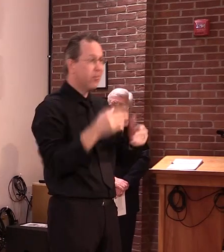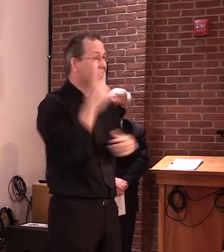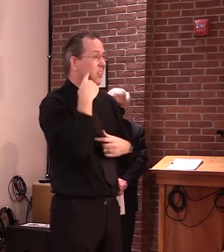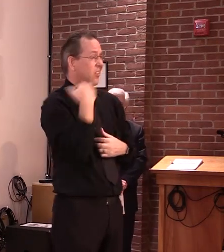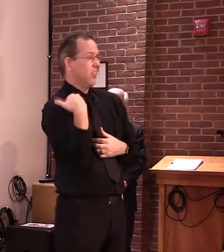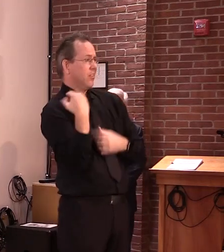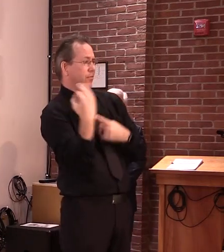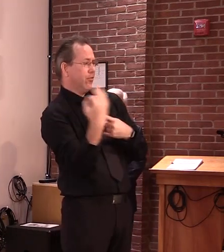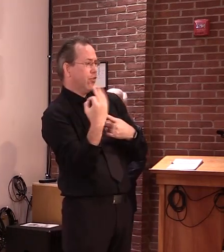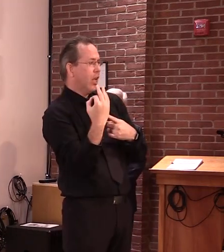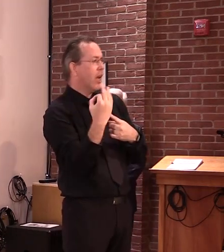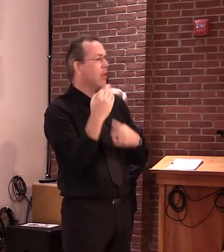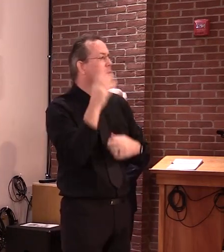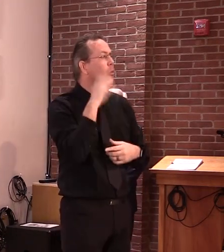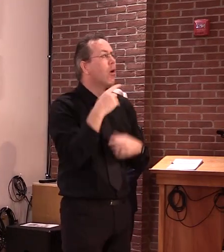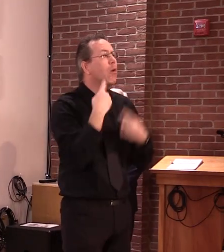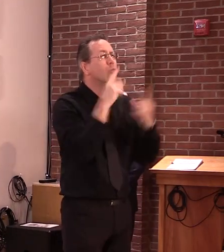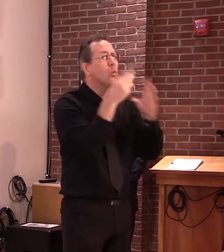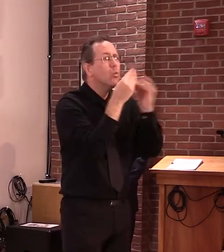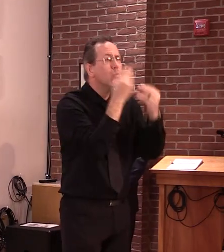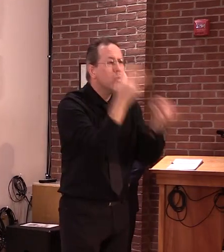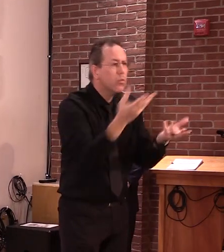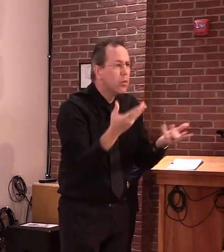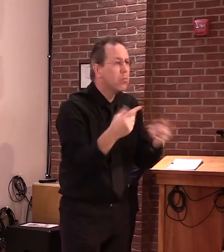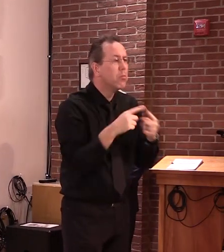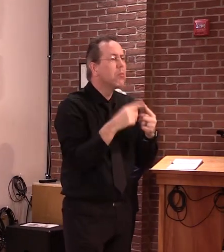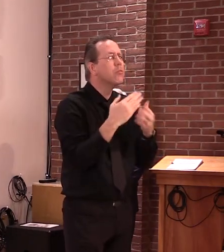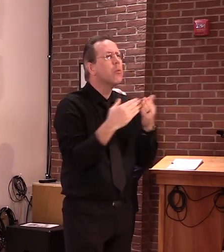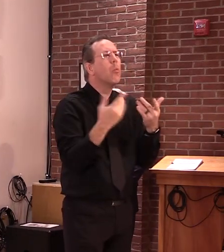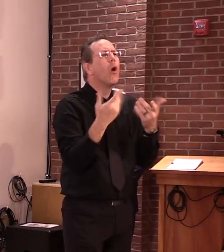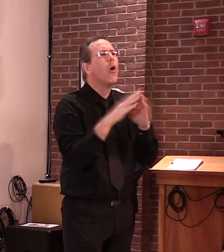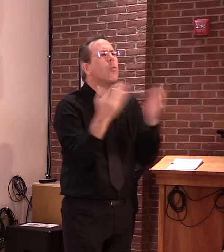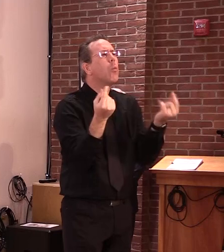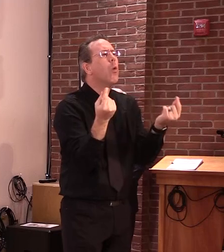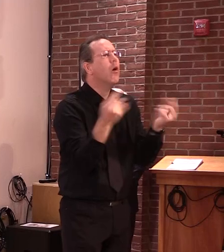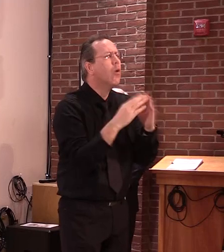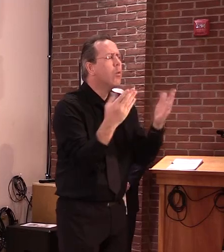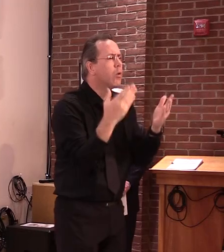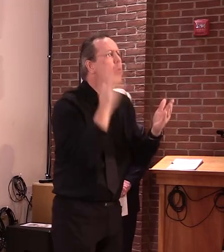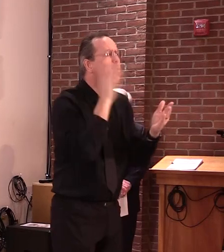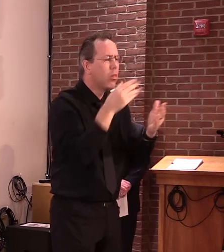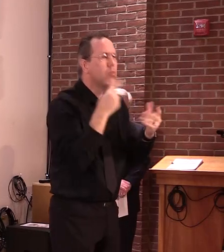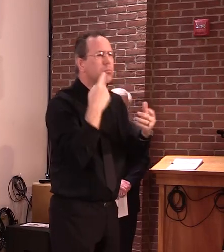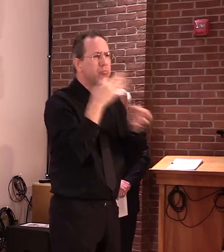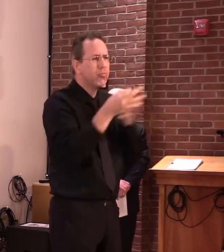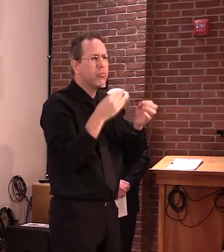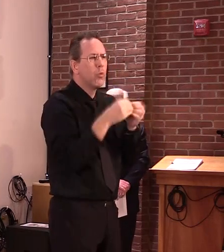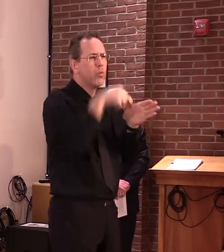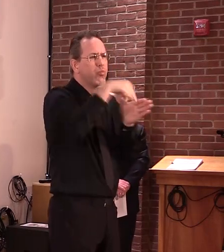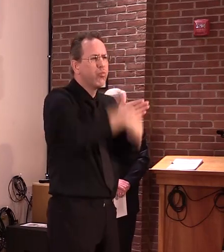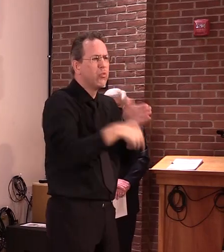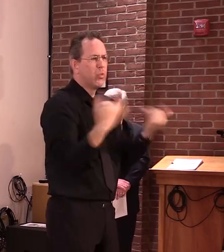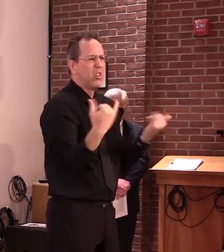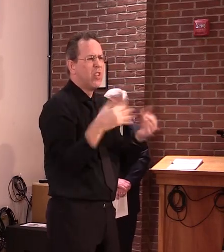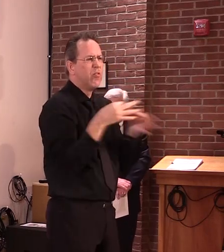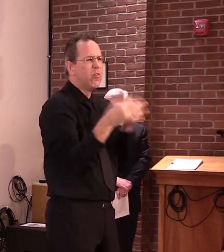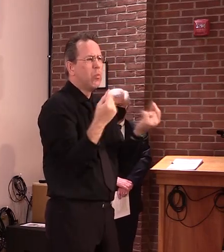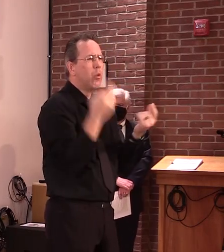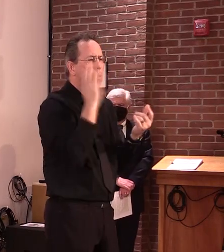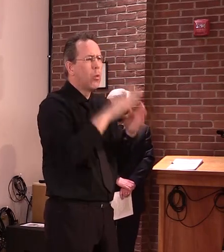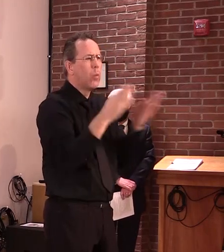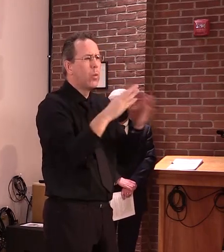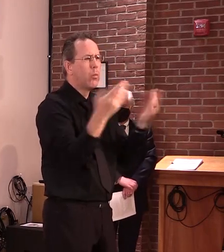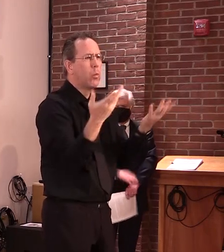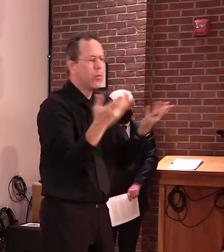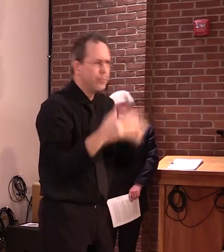include additional openings and I want to share some of those steps with you today. I've asked the Agency of Commerce to work with the